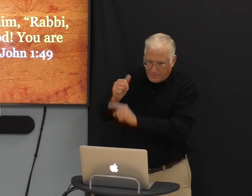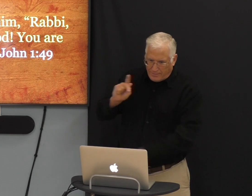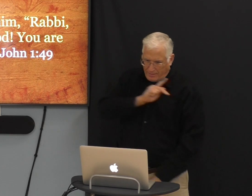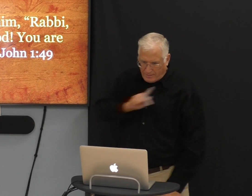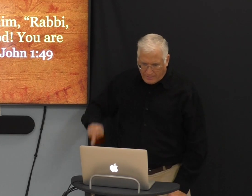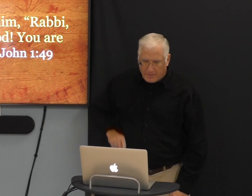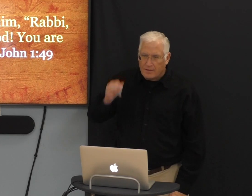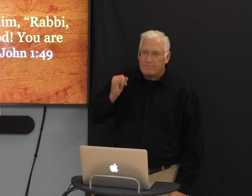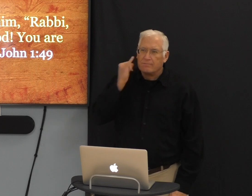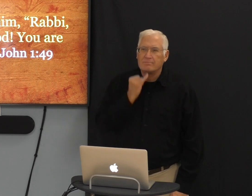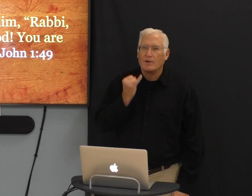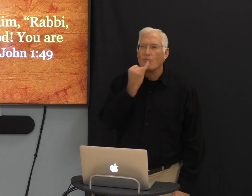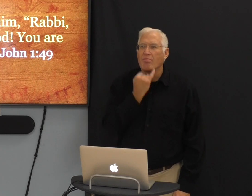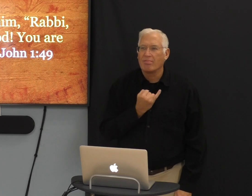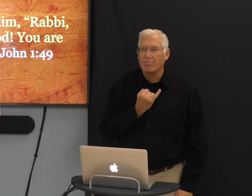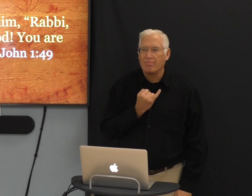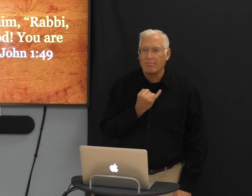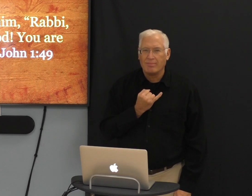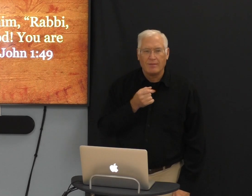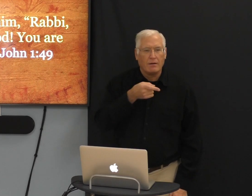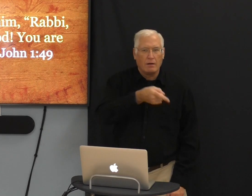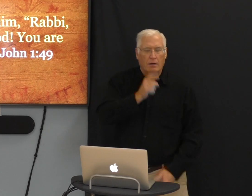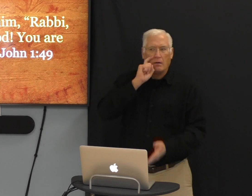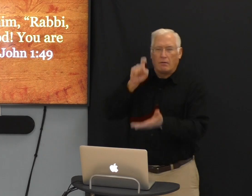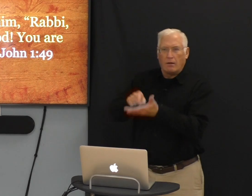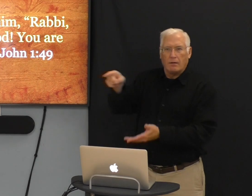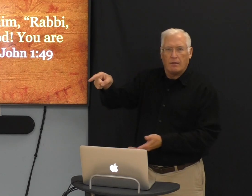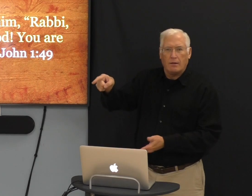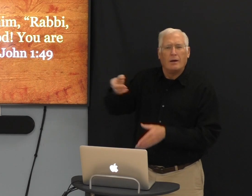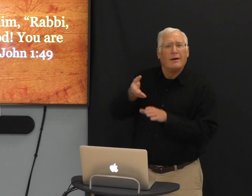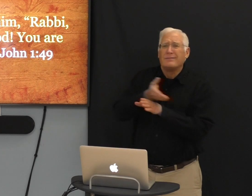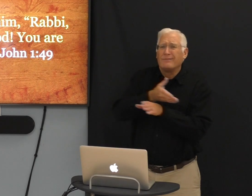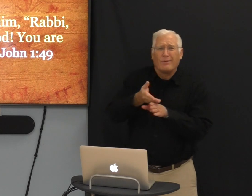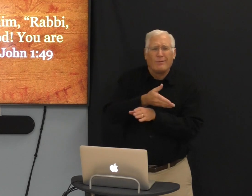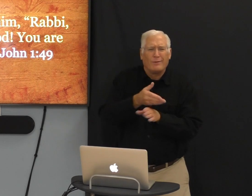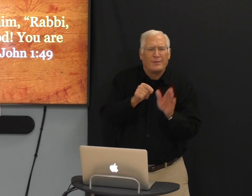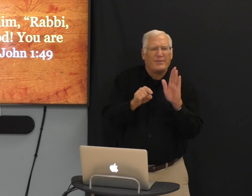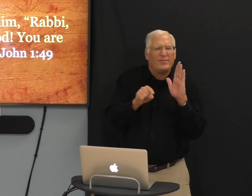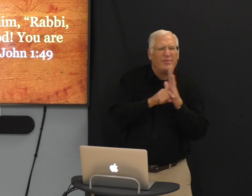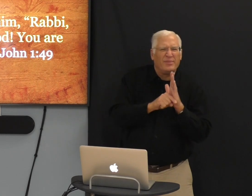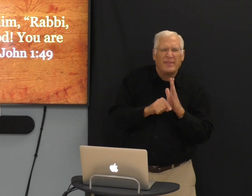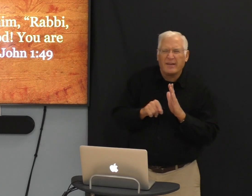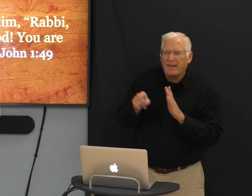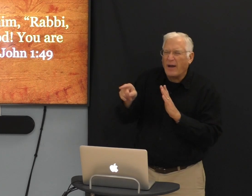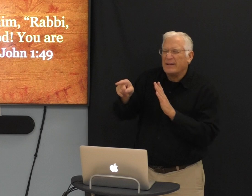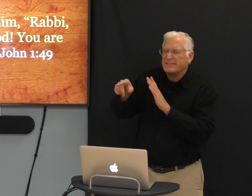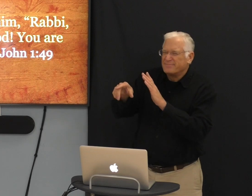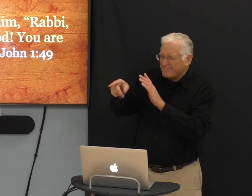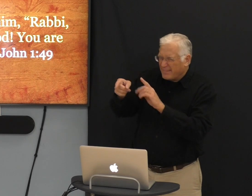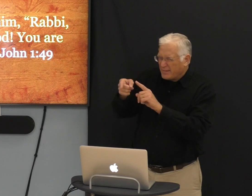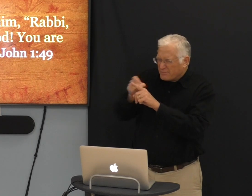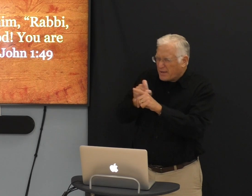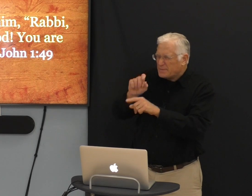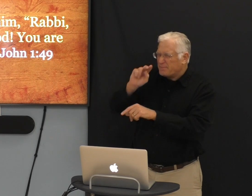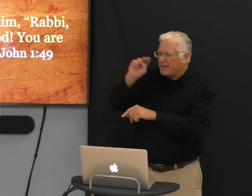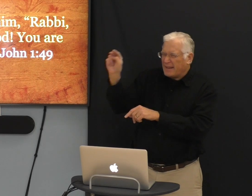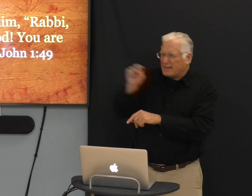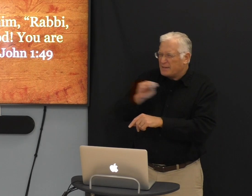You are the king of Israel. That's how Nathaniel noticed. You know, before